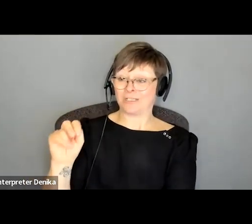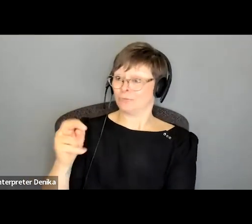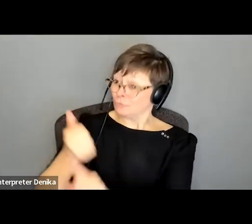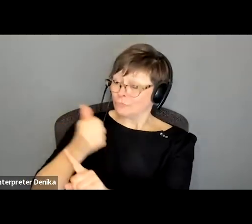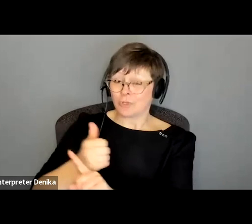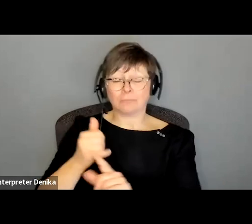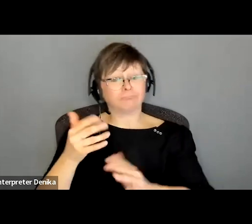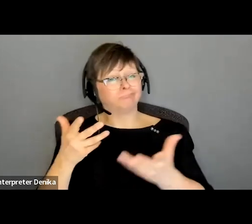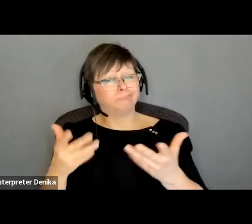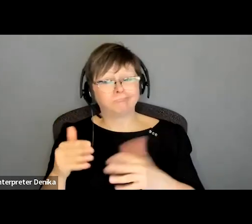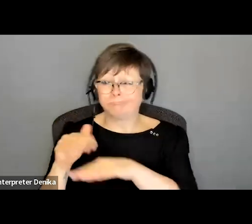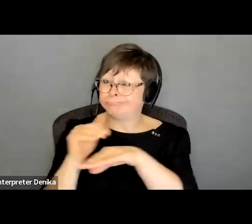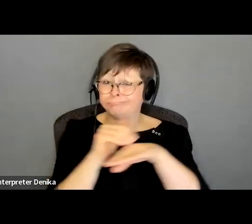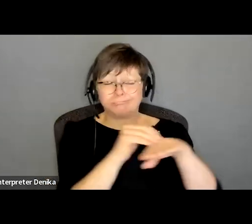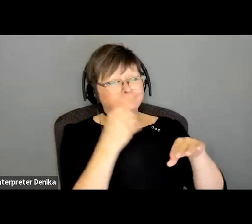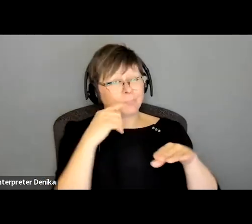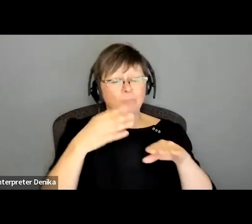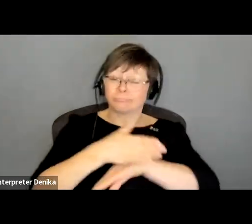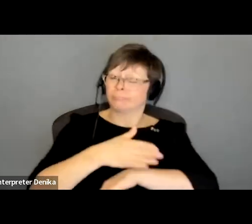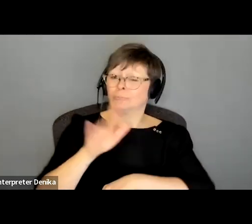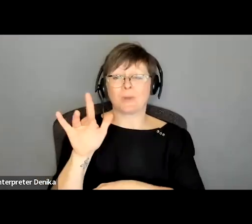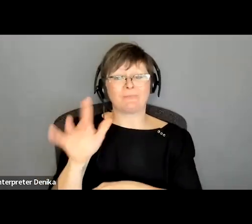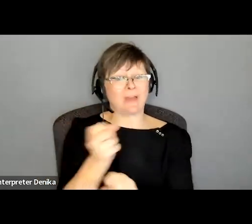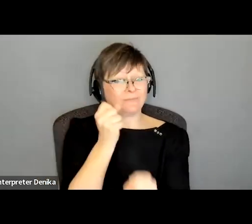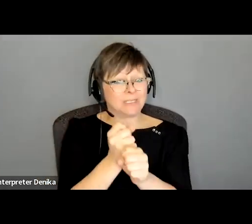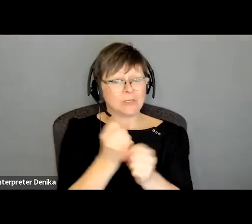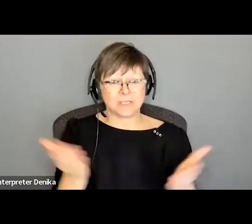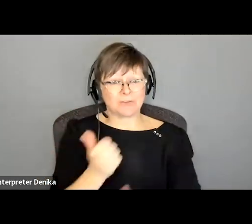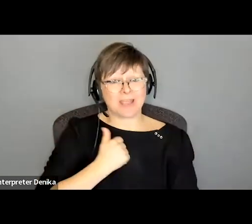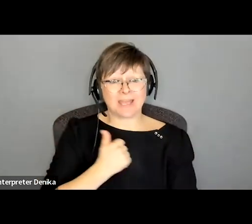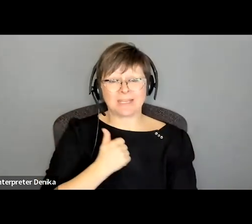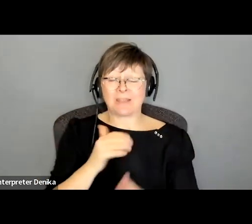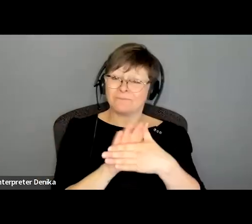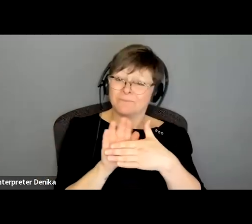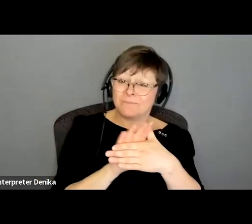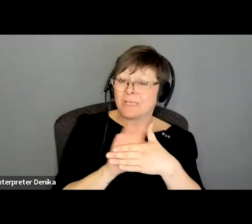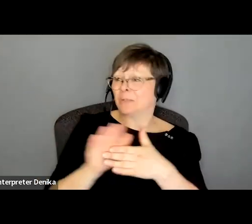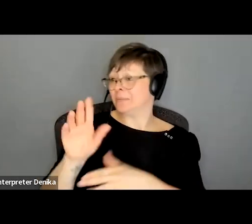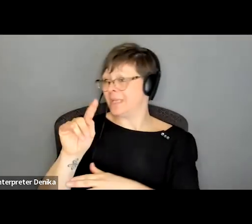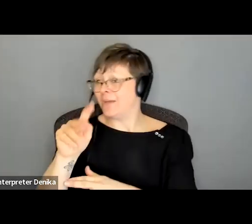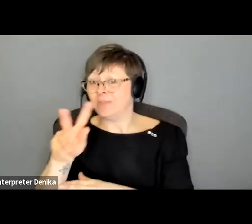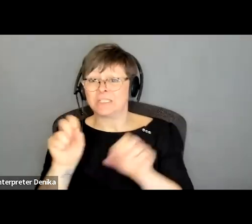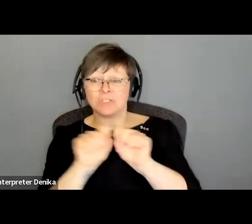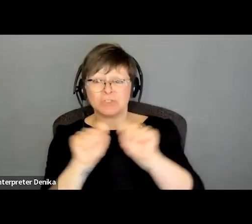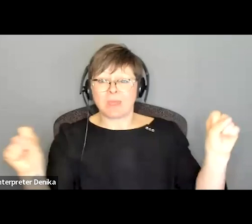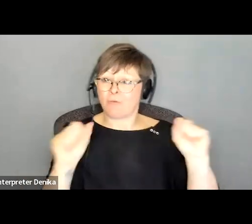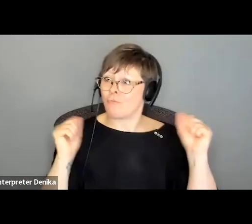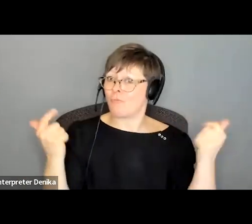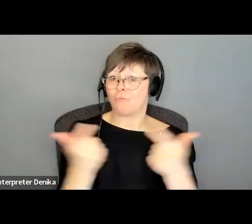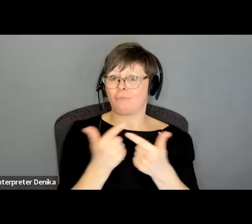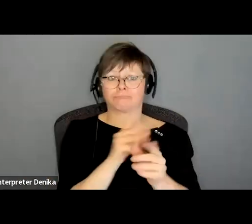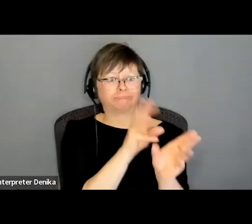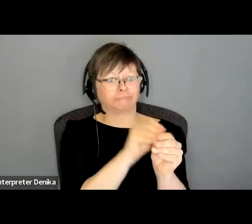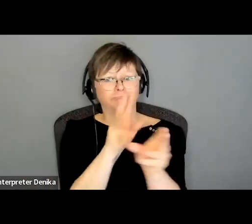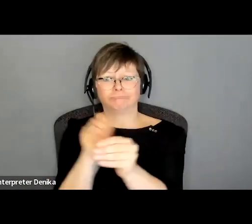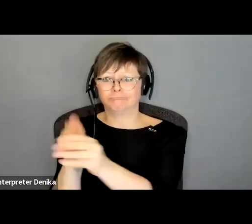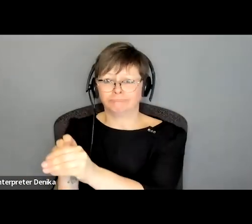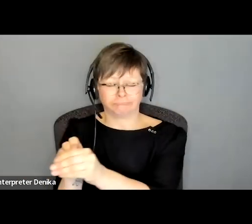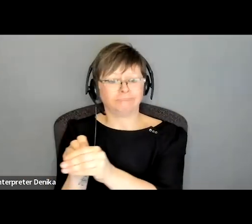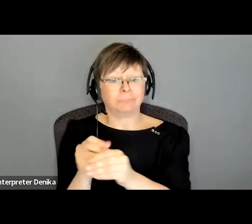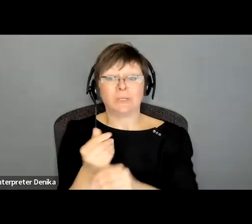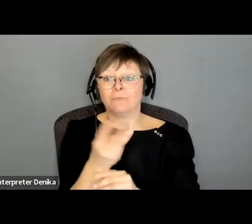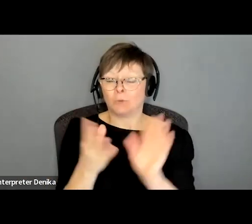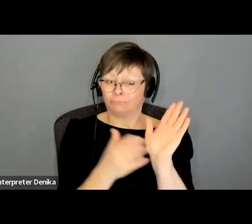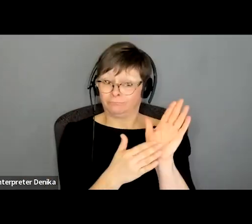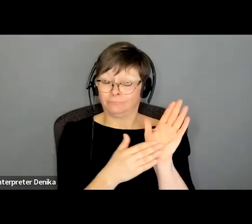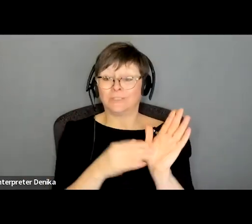for over 25 years now she has worked in film television and stage just a few of her credits include